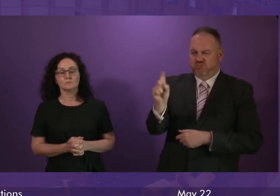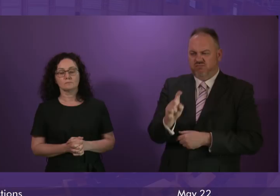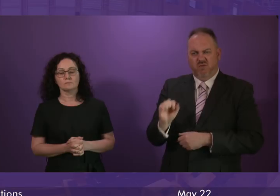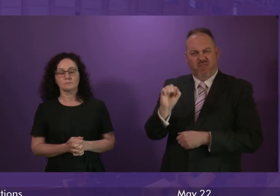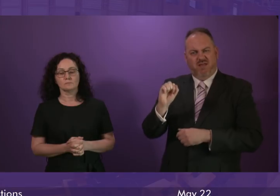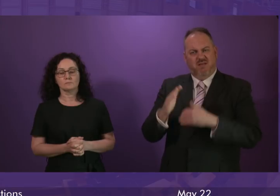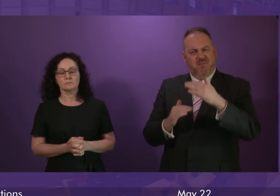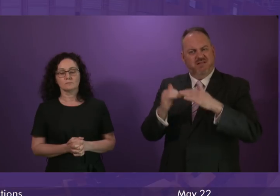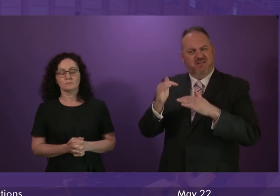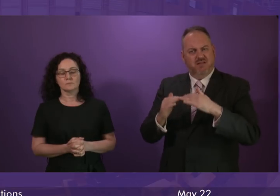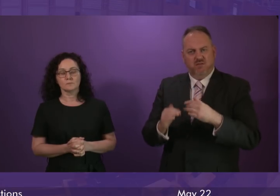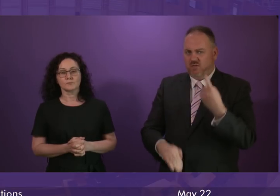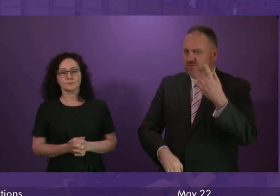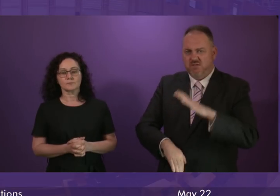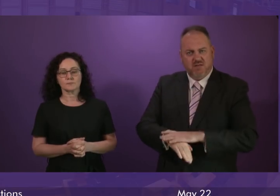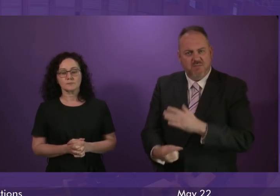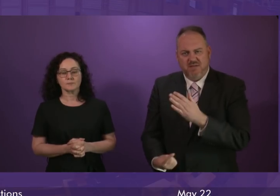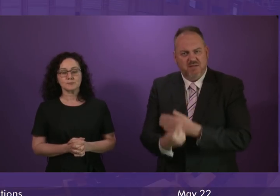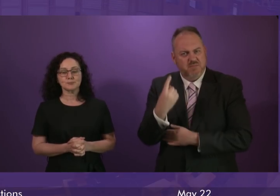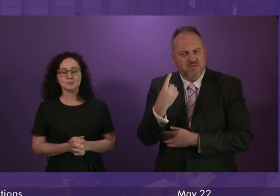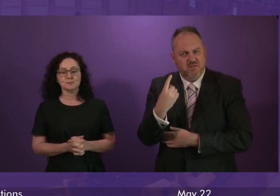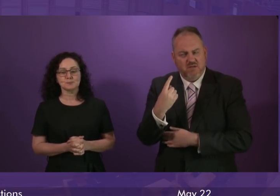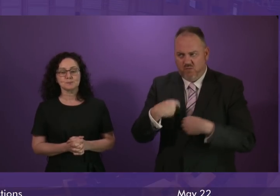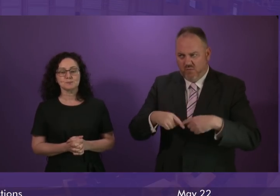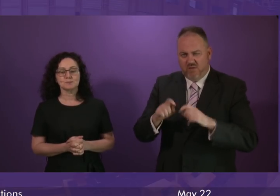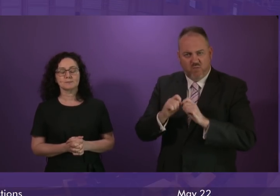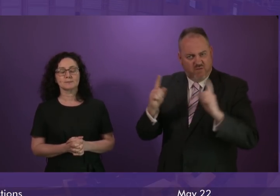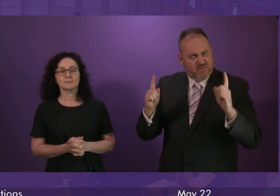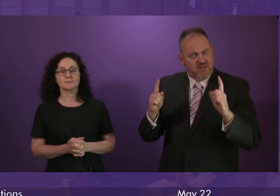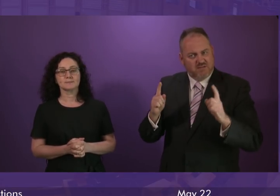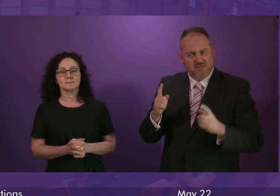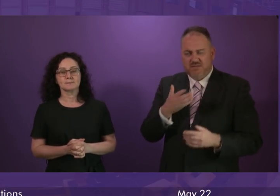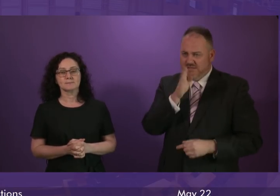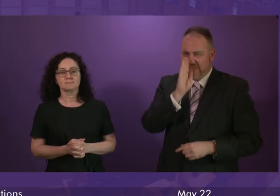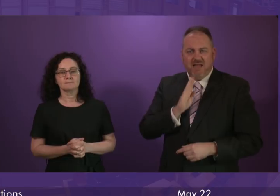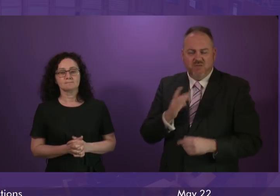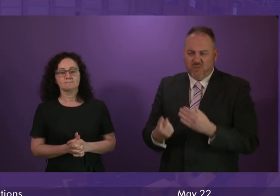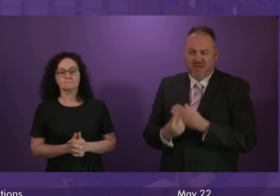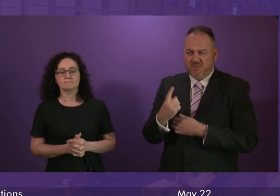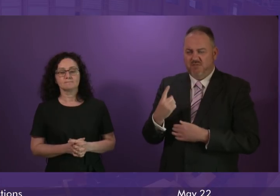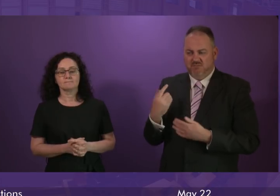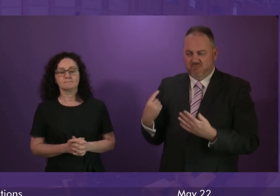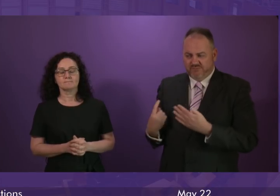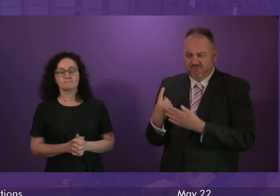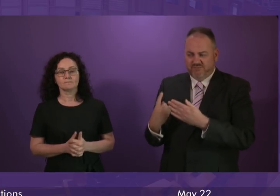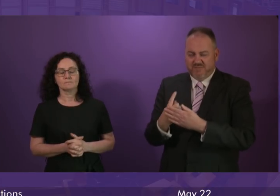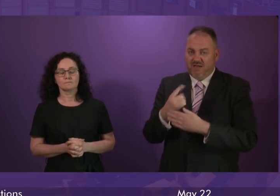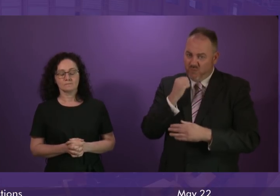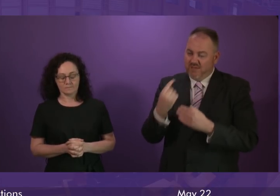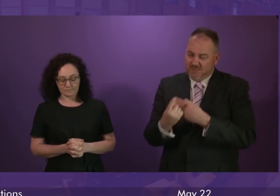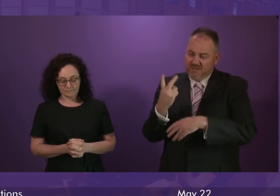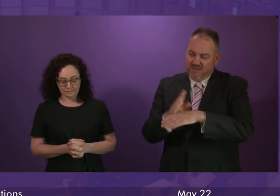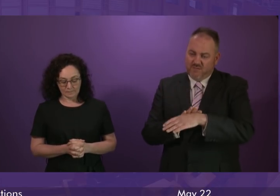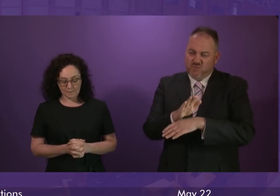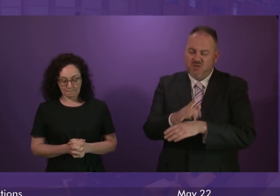It's not the first time that an attack of this nature has been brought to the attention of this chamber and I fear it won't be the last. But will the First Minister join with me and